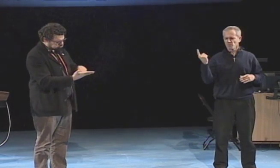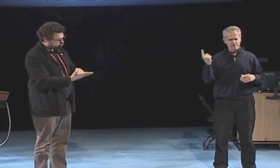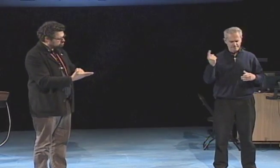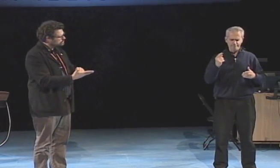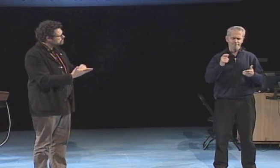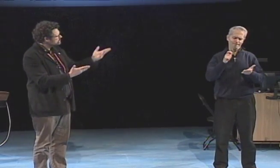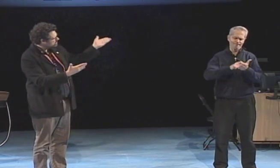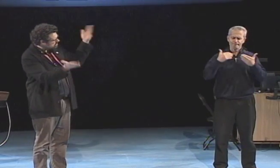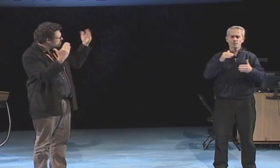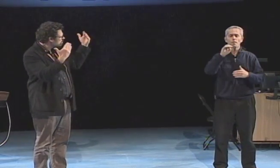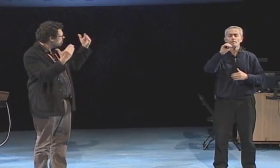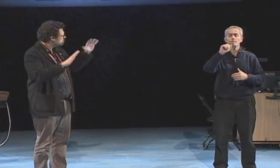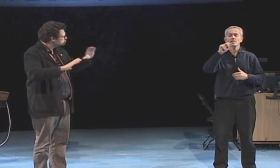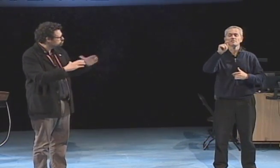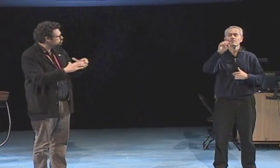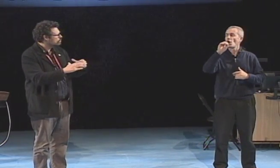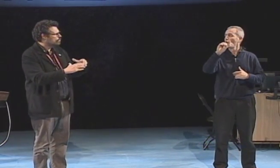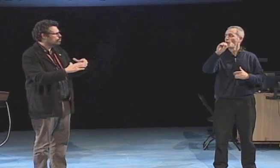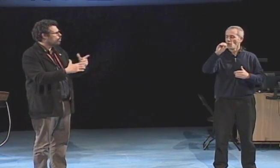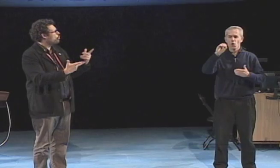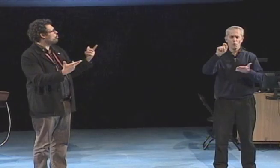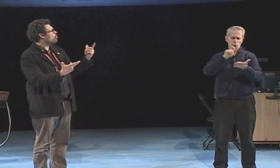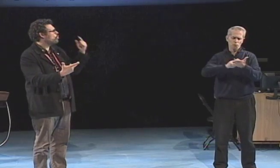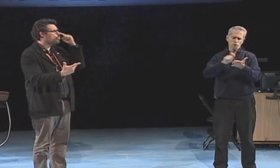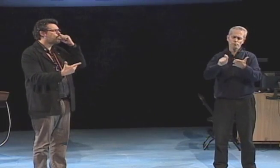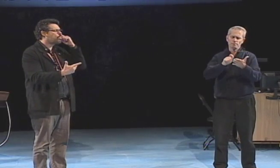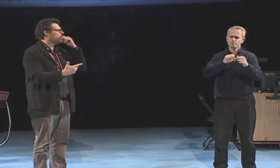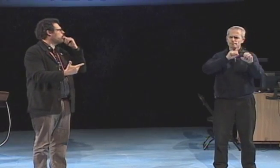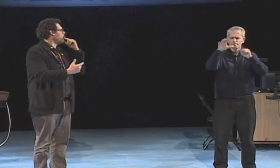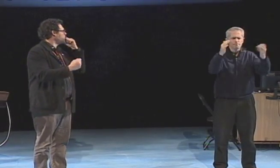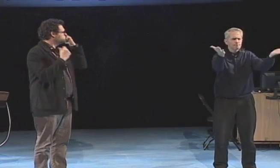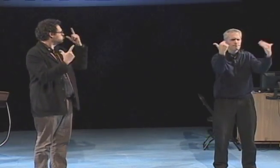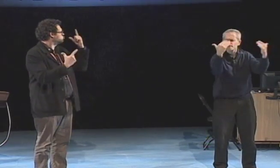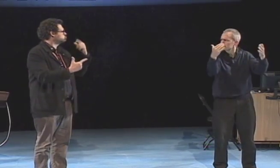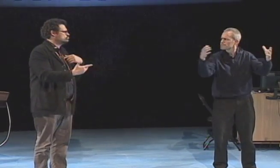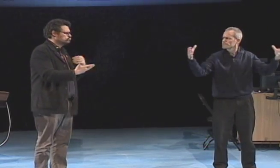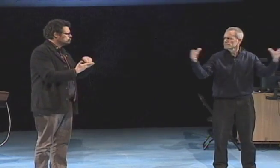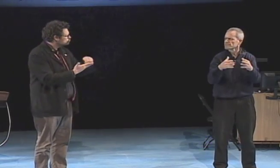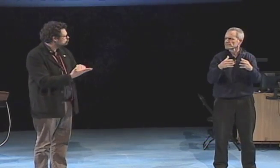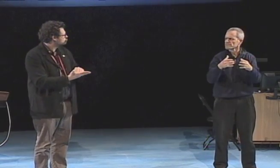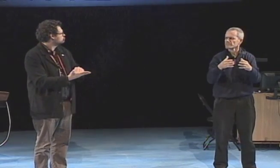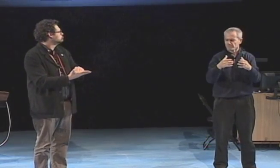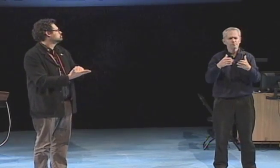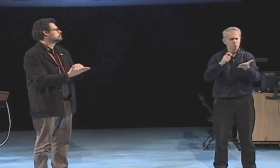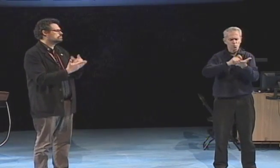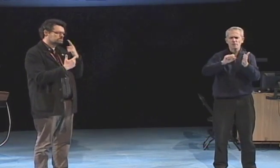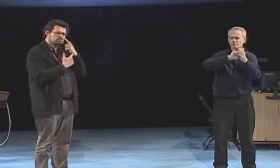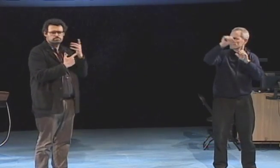I knew, finally, that I was not alone as a deaf person. And I decided it was time to write a manifesto.